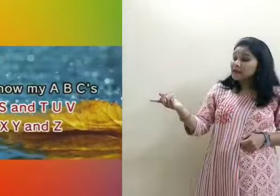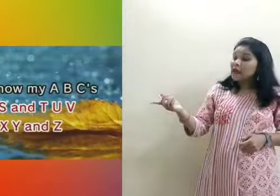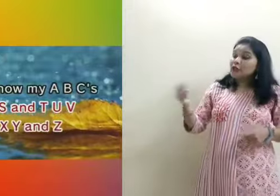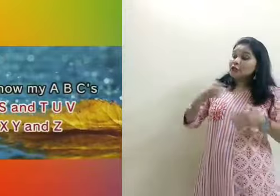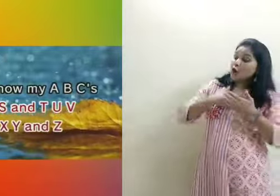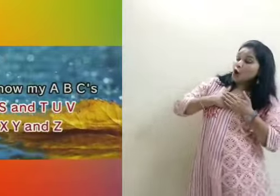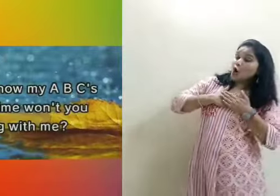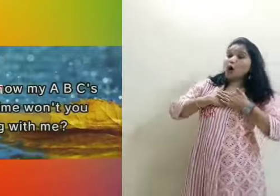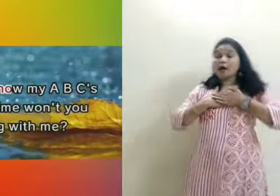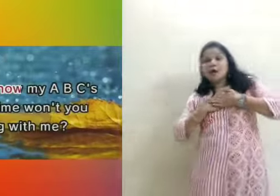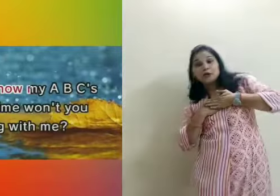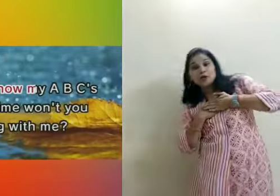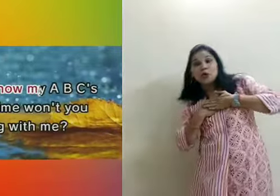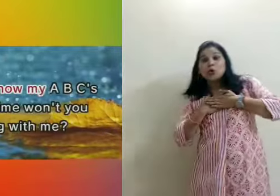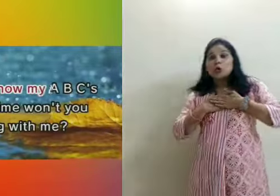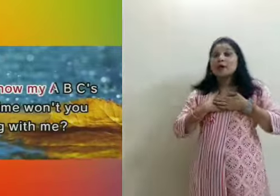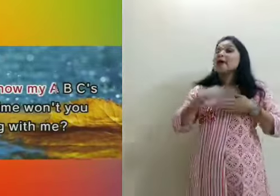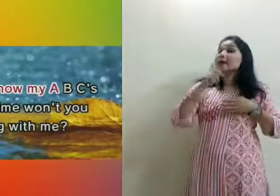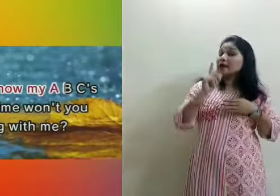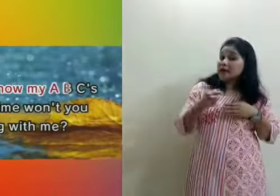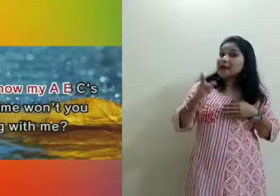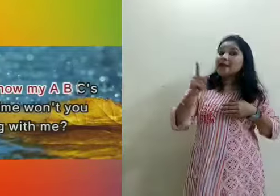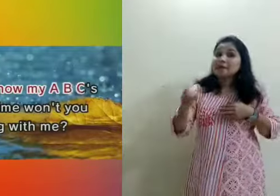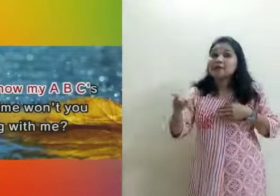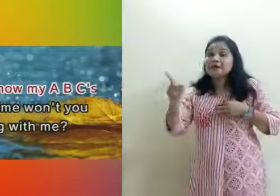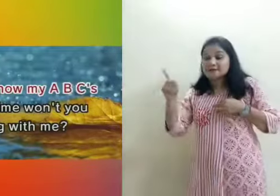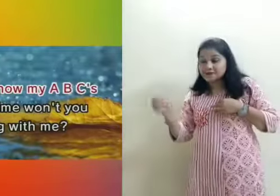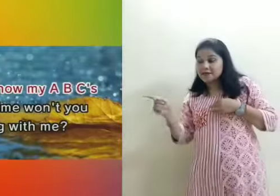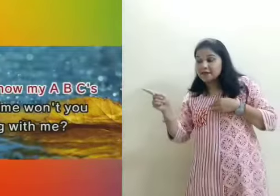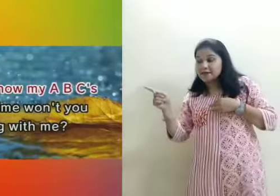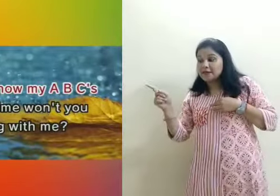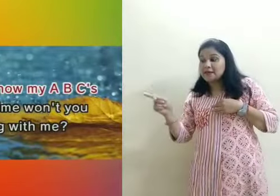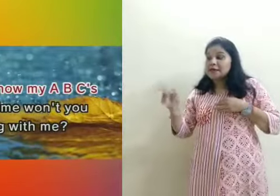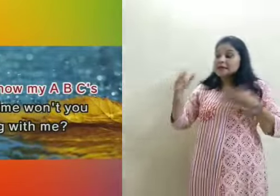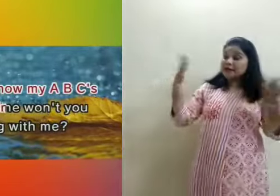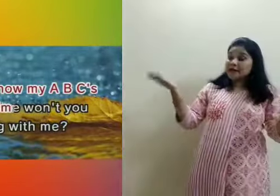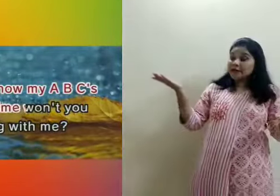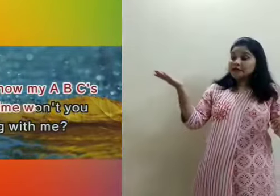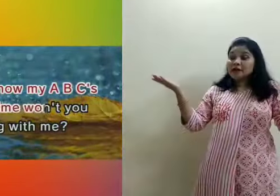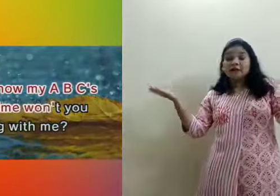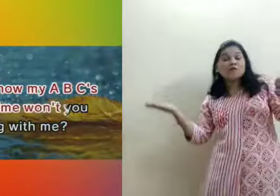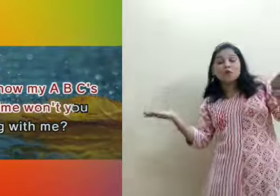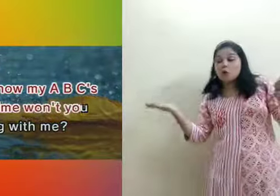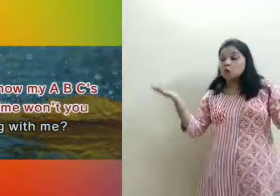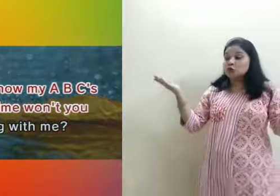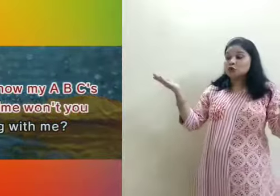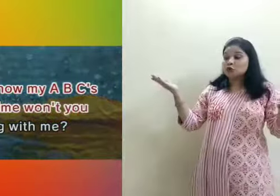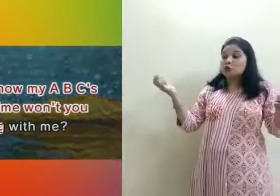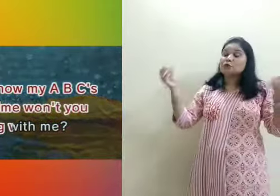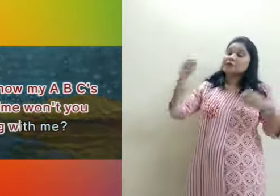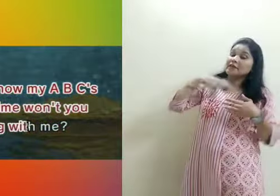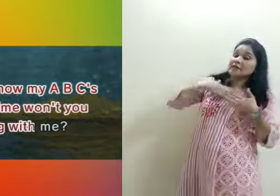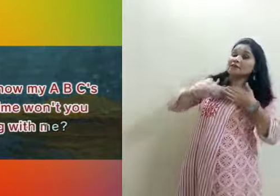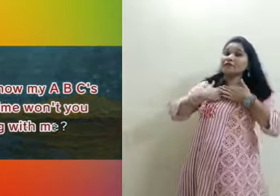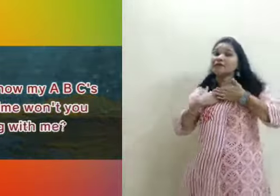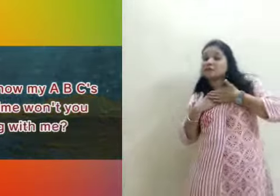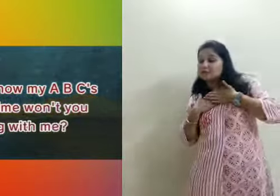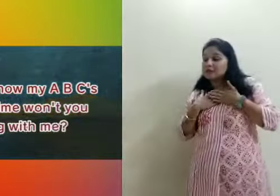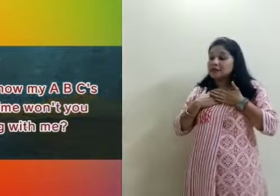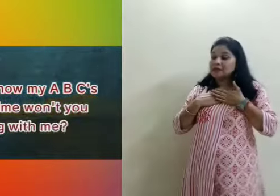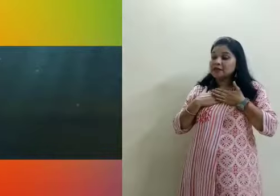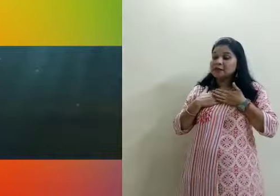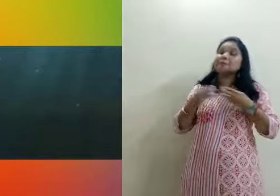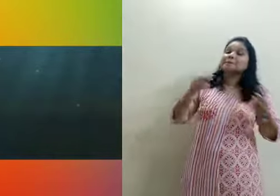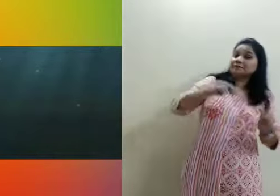Now I know my ABC, next time won't you sing with